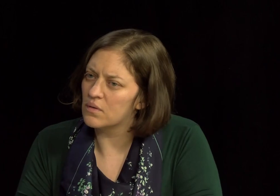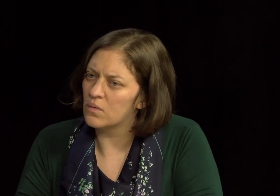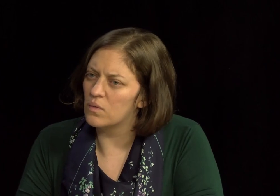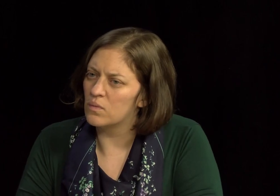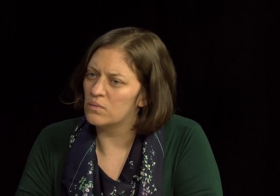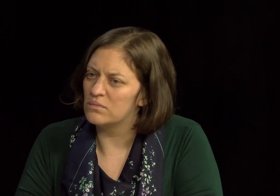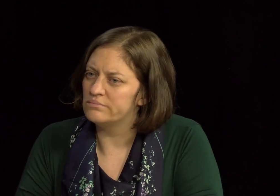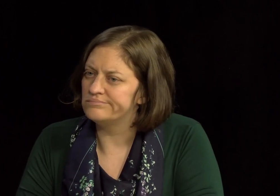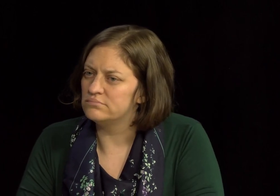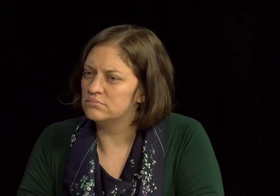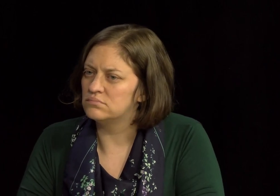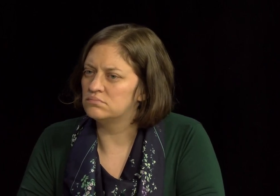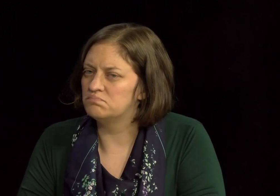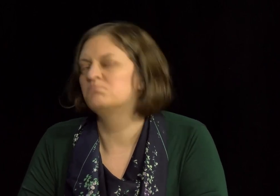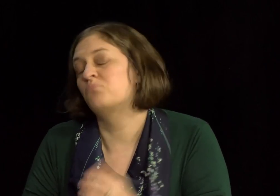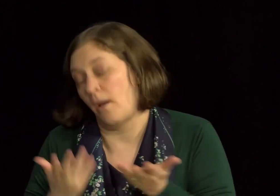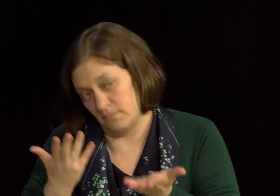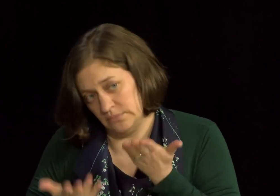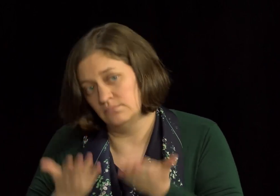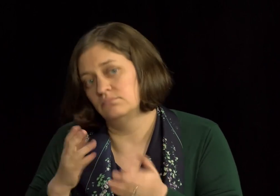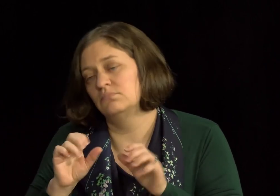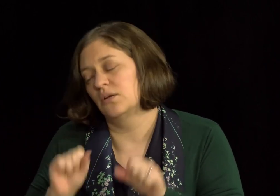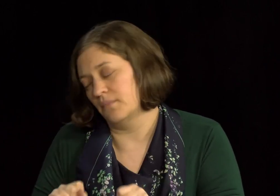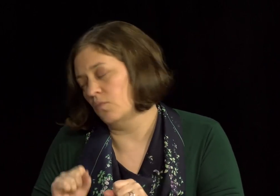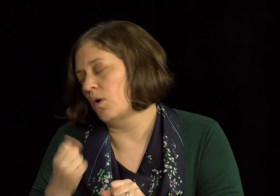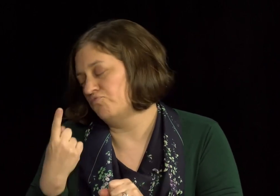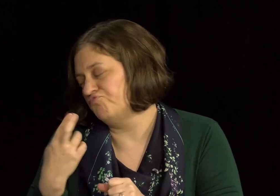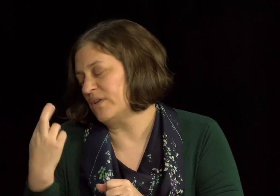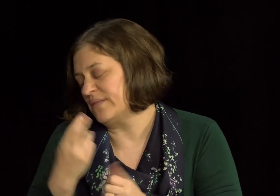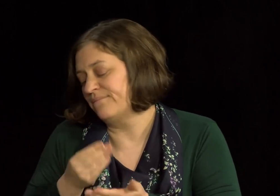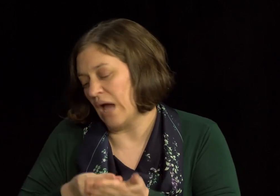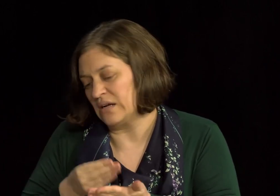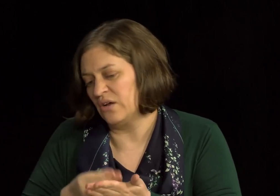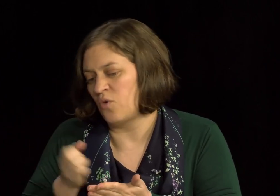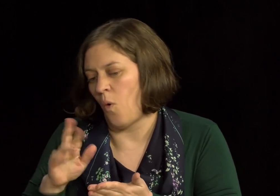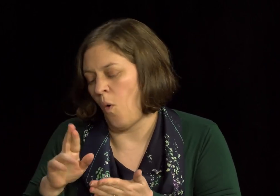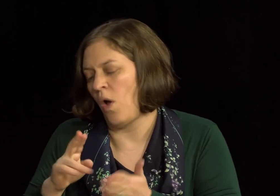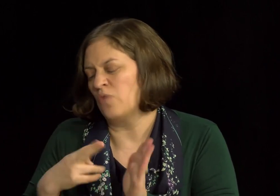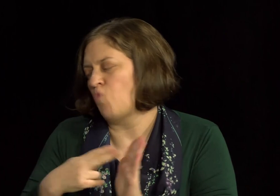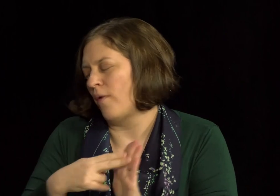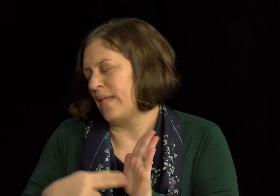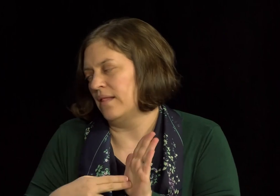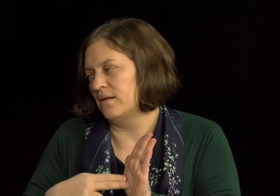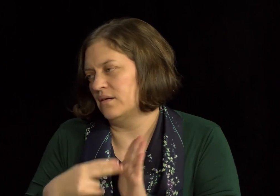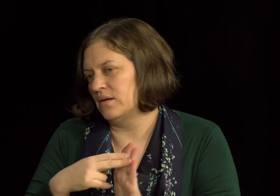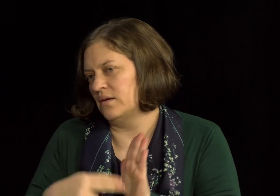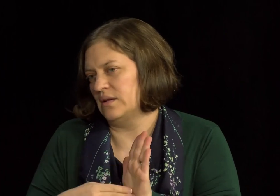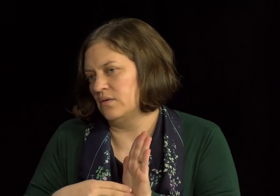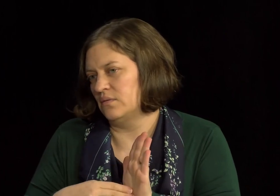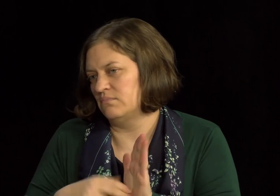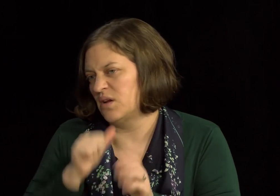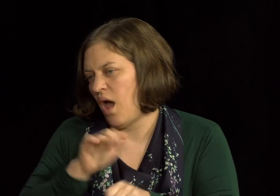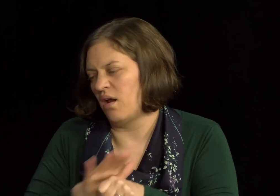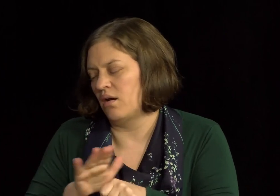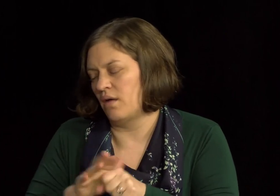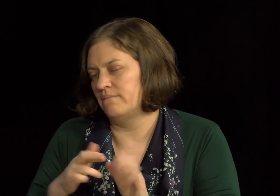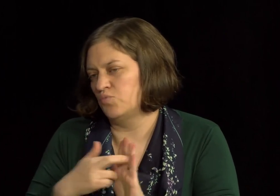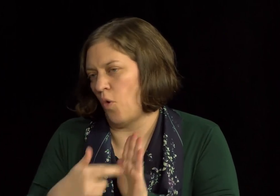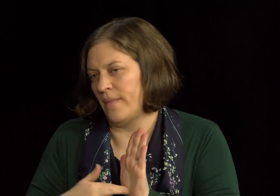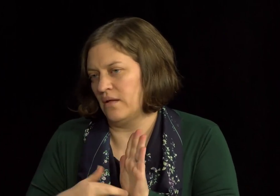it because of funding? Probably because of funding. I think that's probably a major reason. Um, or, um, because there